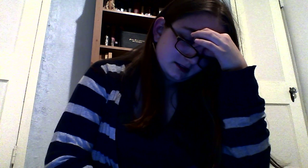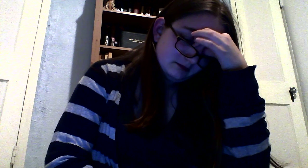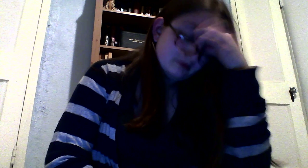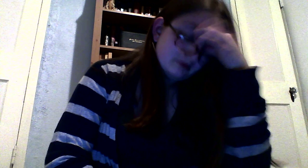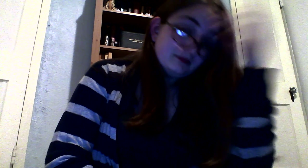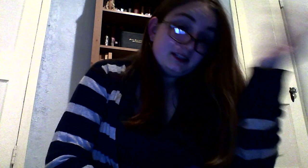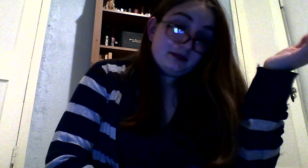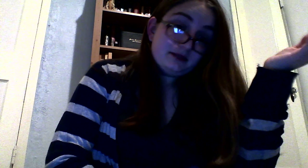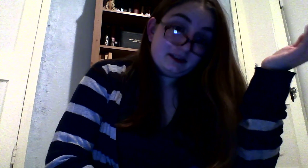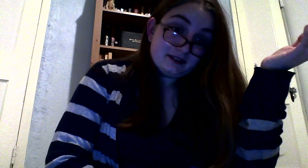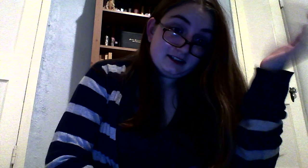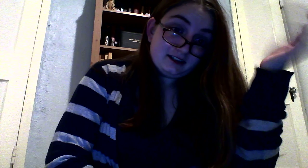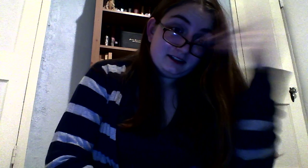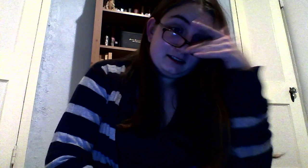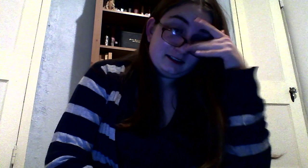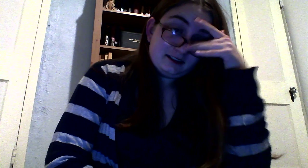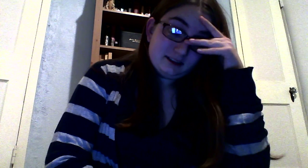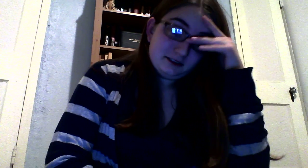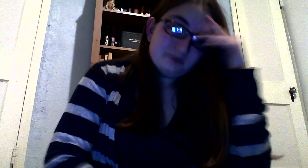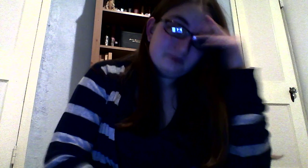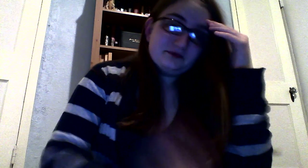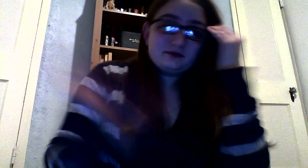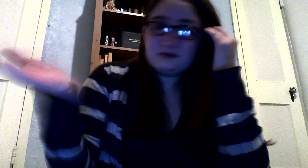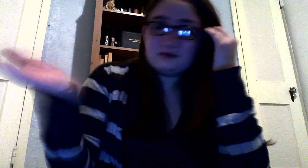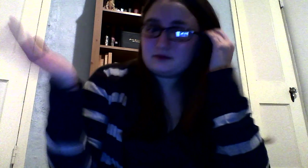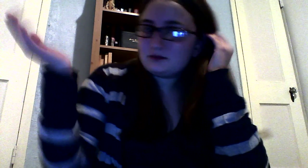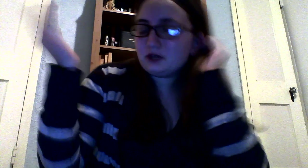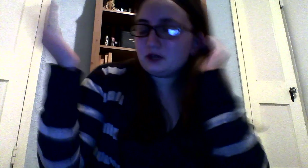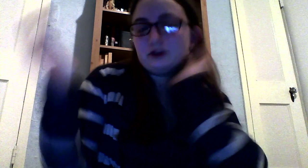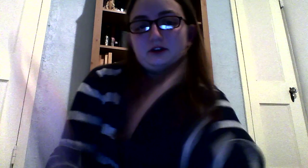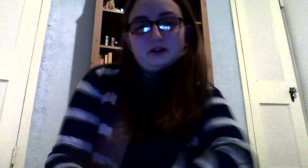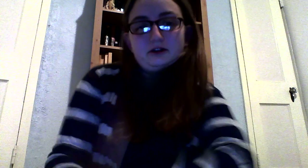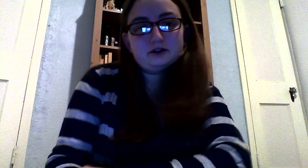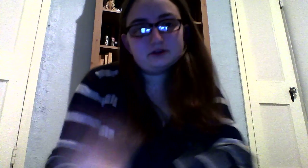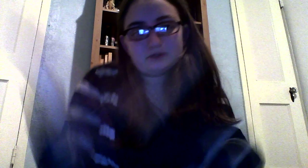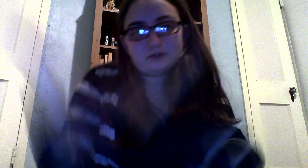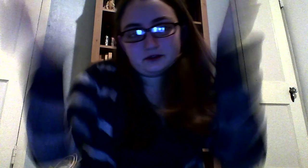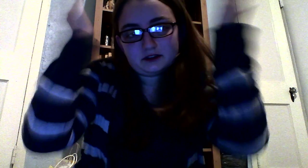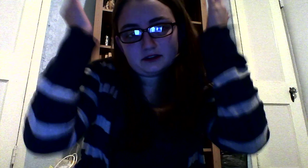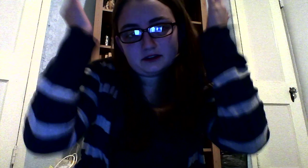busy, busy, busy. You won't know how it goes to university.